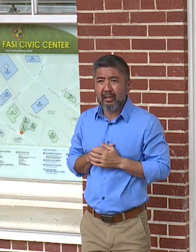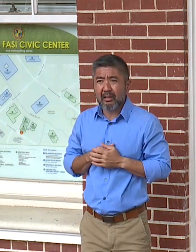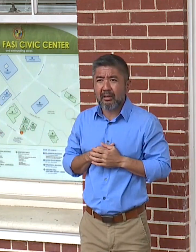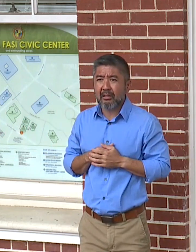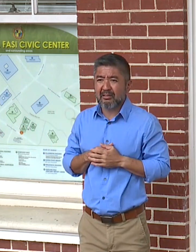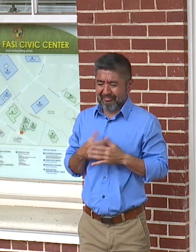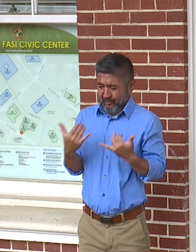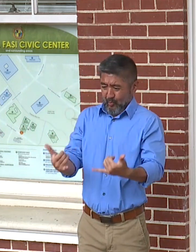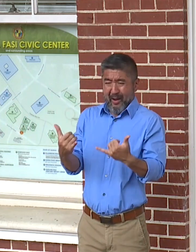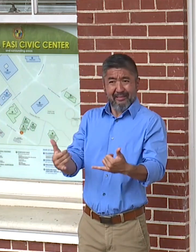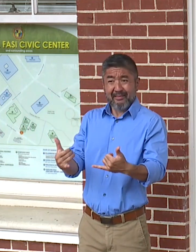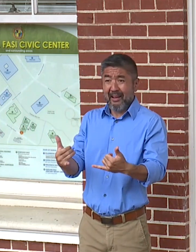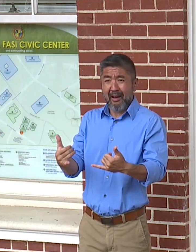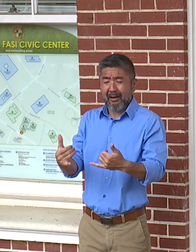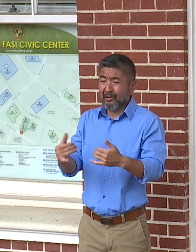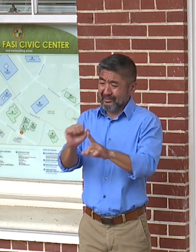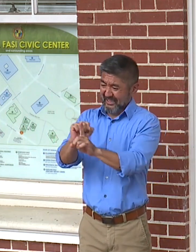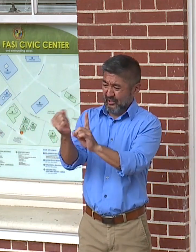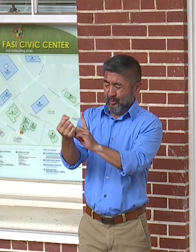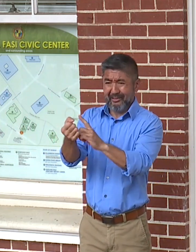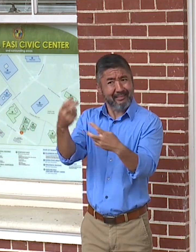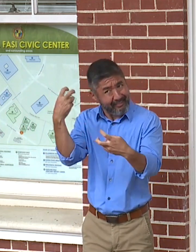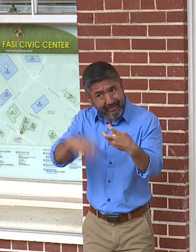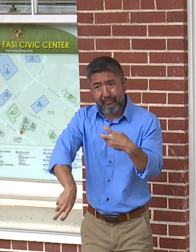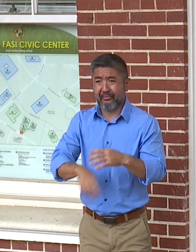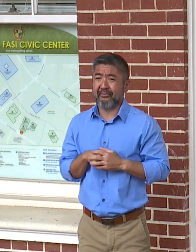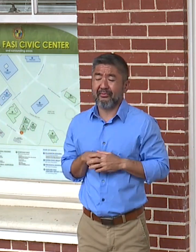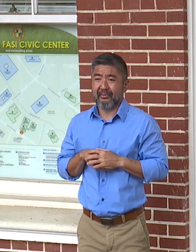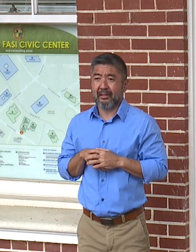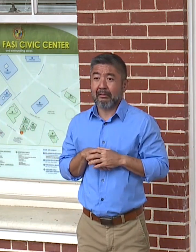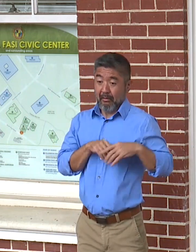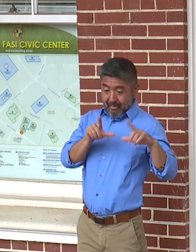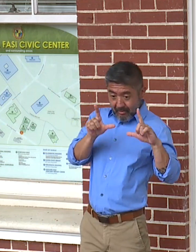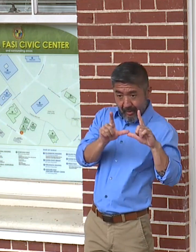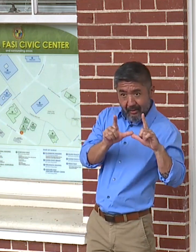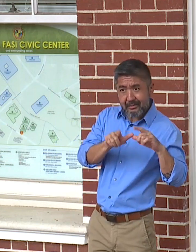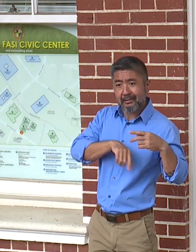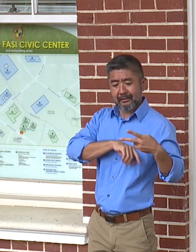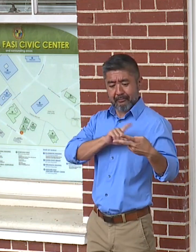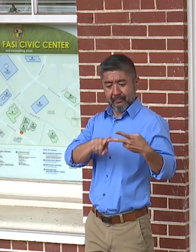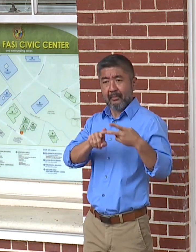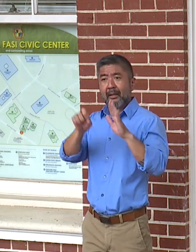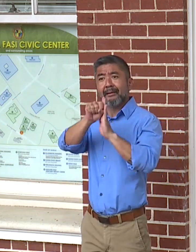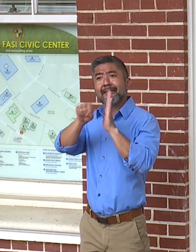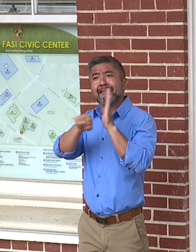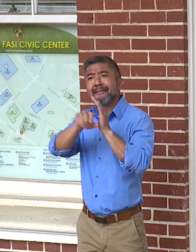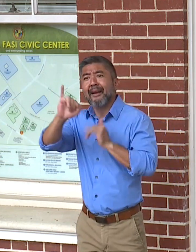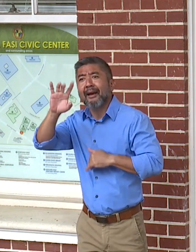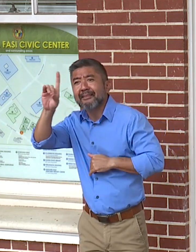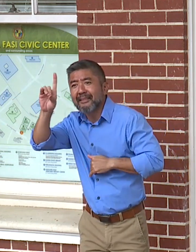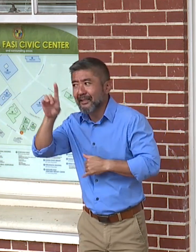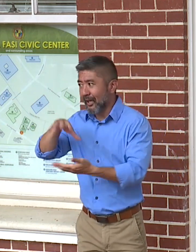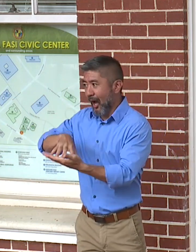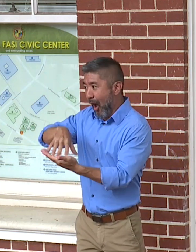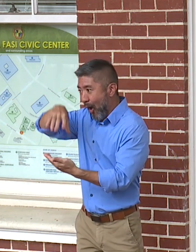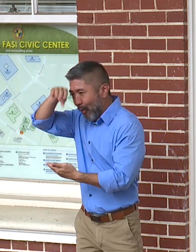difficult time because of the pandemic. And there are not any licenses, things like state ID, learner permits,